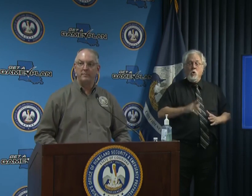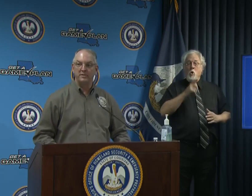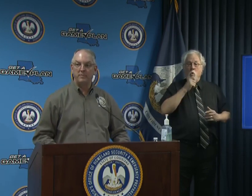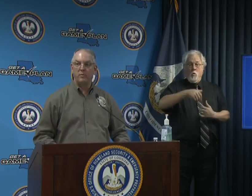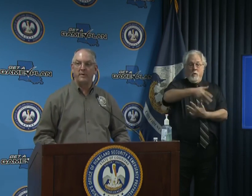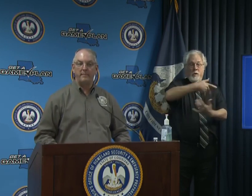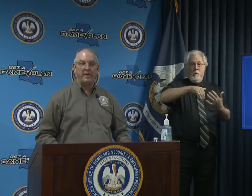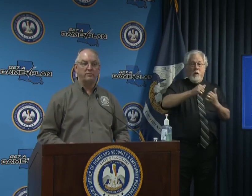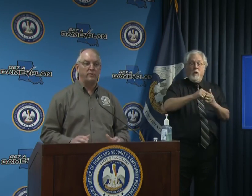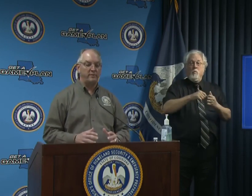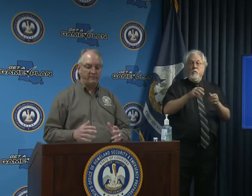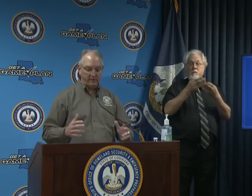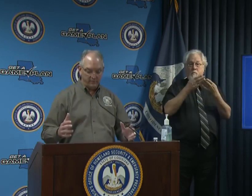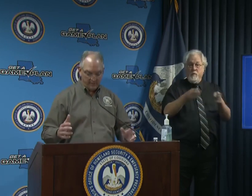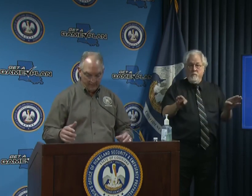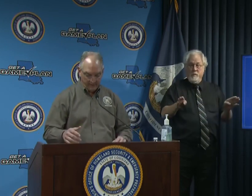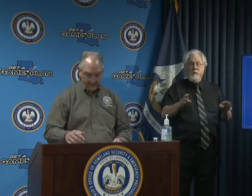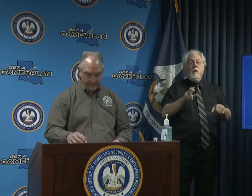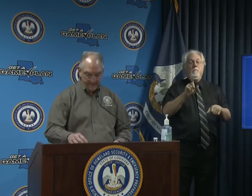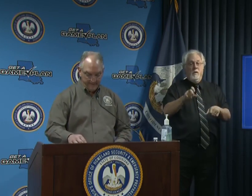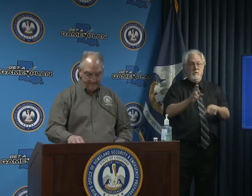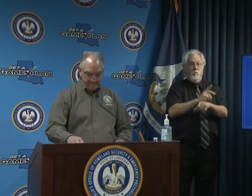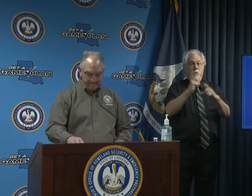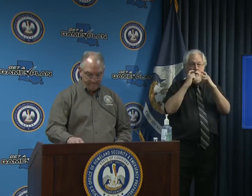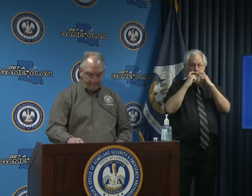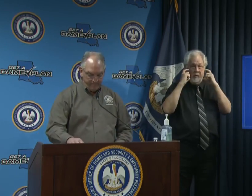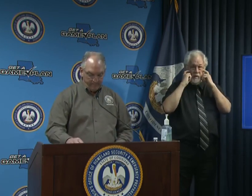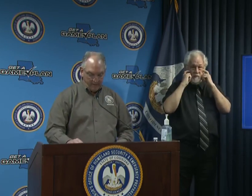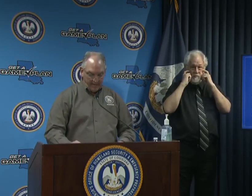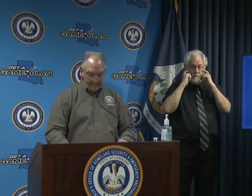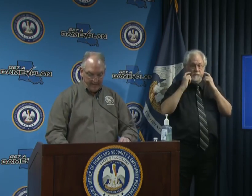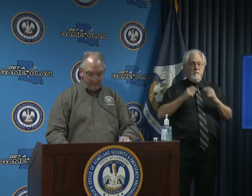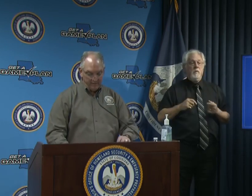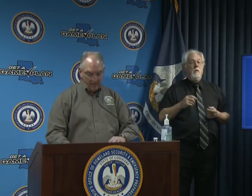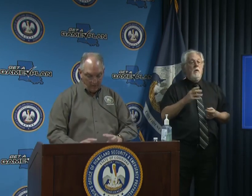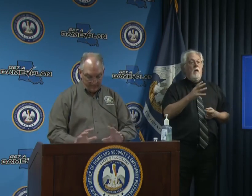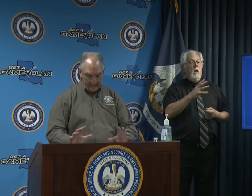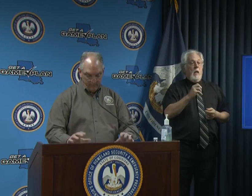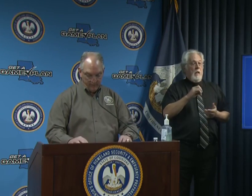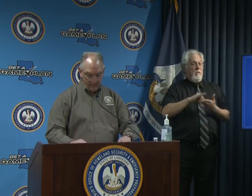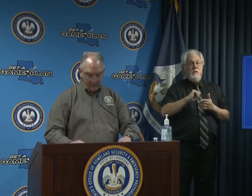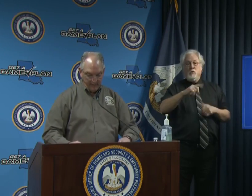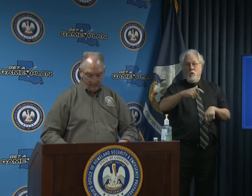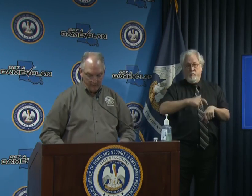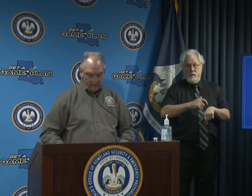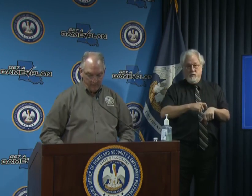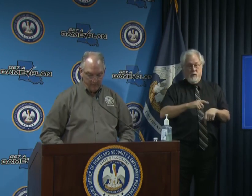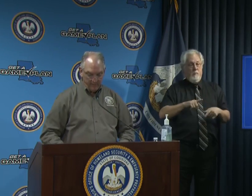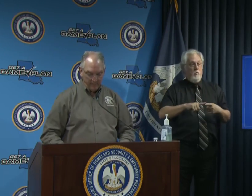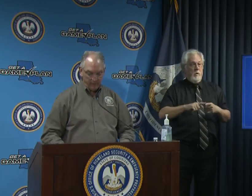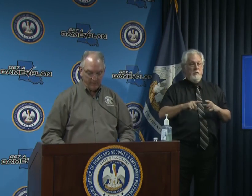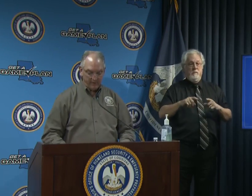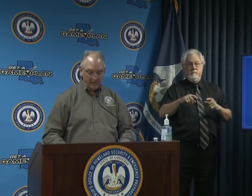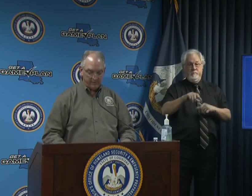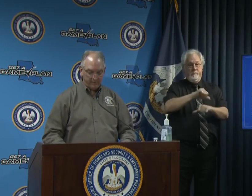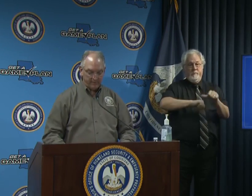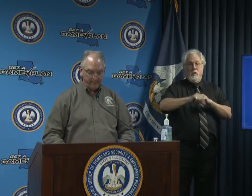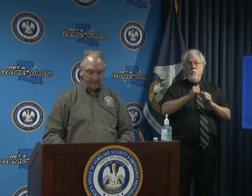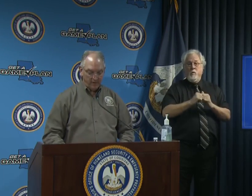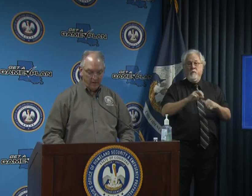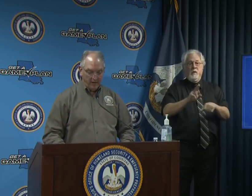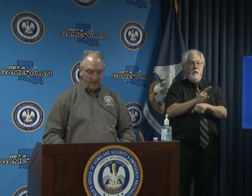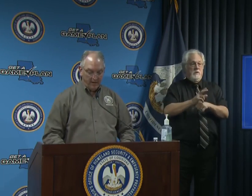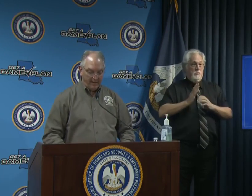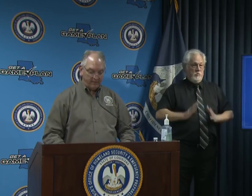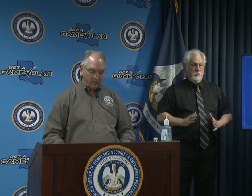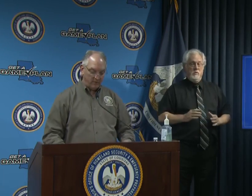with the public must be wearing a mask or other facial covering and that is at all times when they're dealing with with the public with their customers